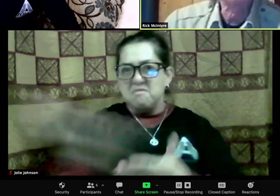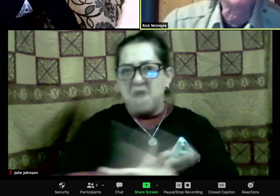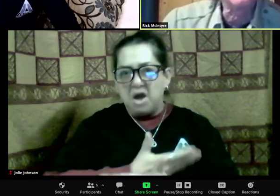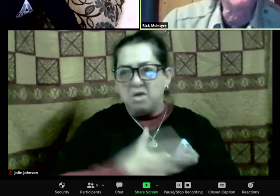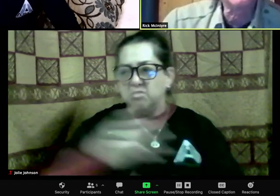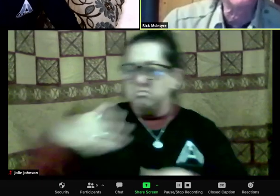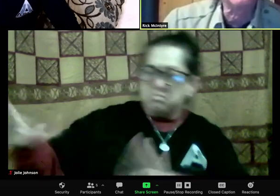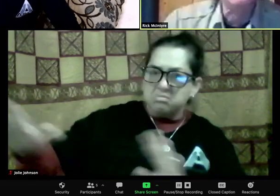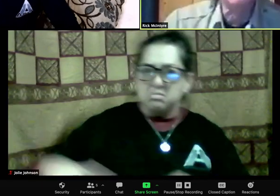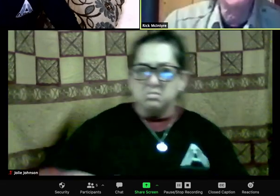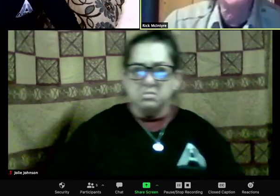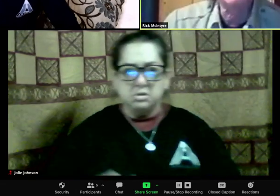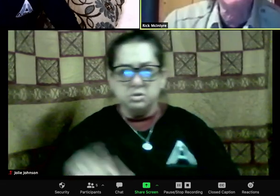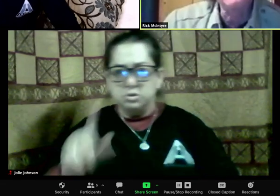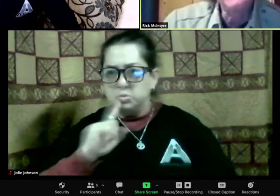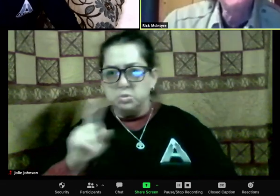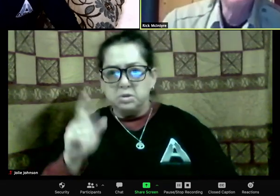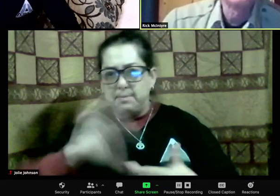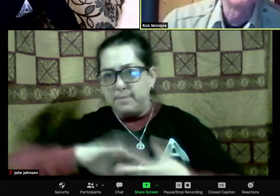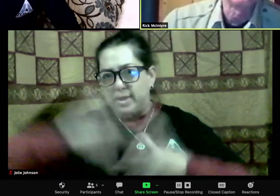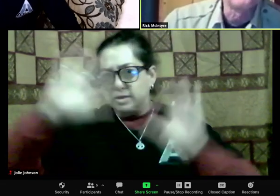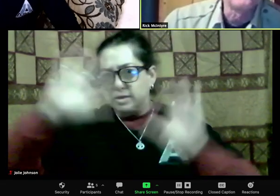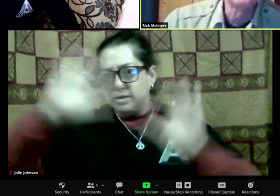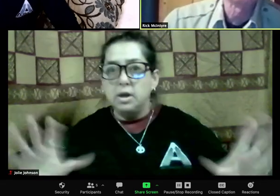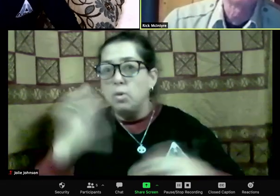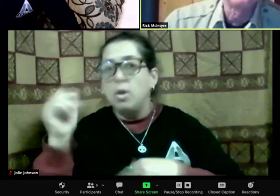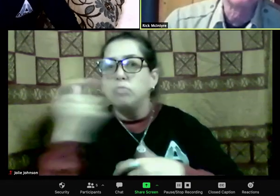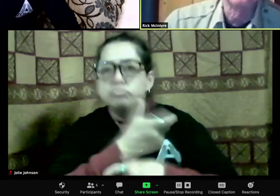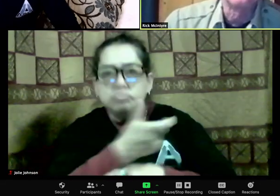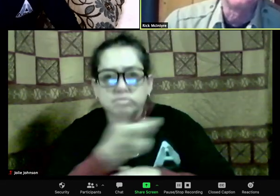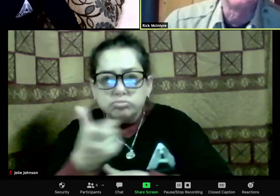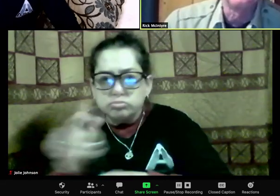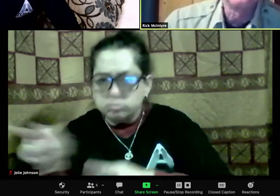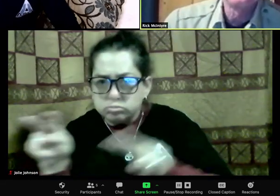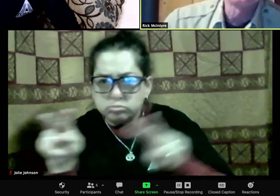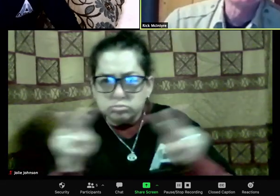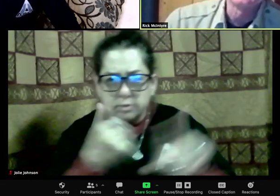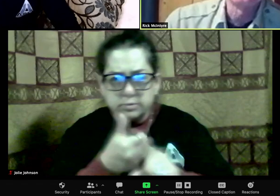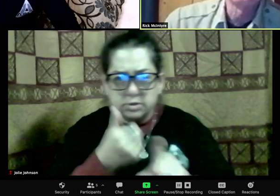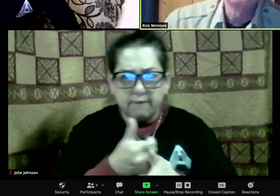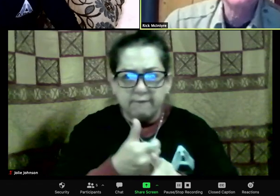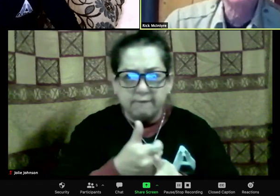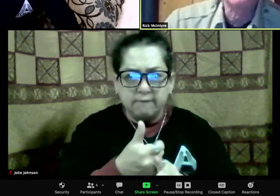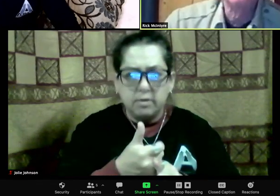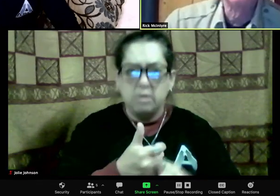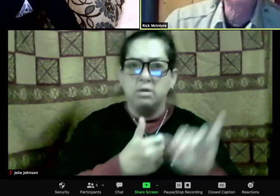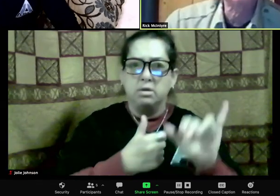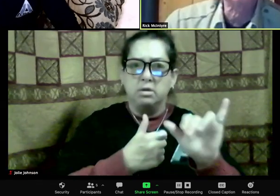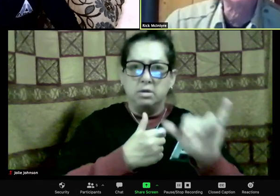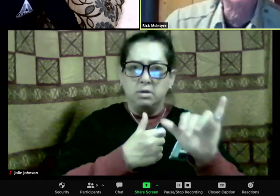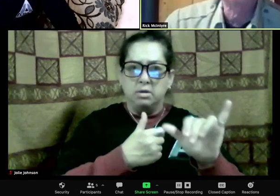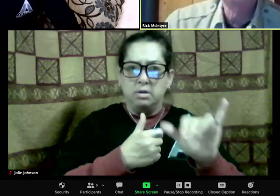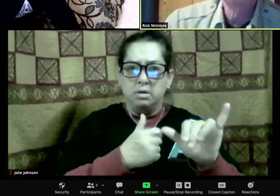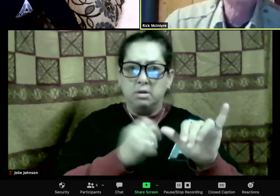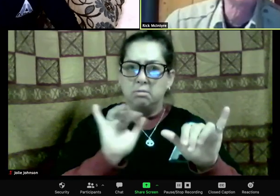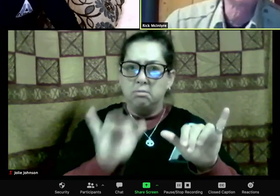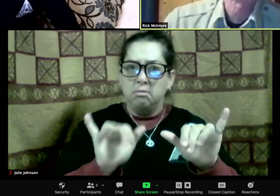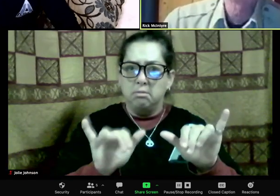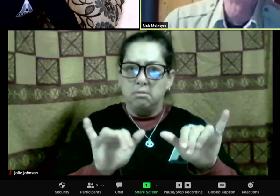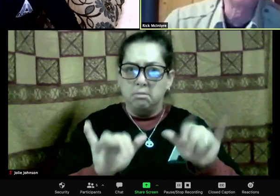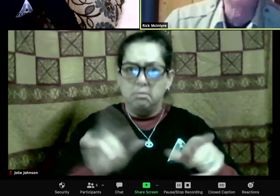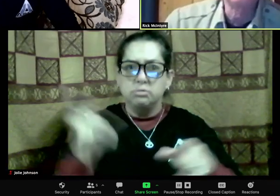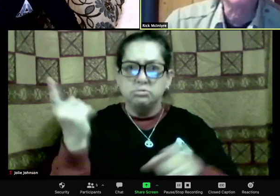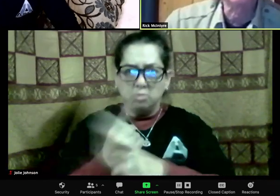happening with the main pack. And he would just review the notes just to kind of give her some encouragement. And he began to be